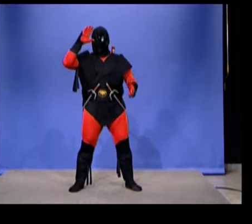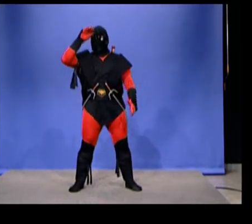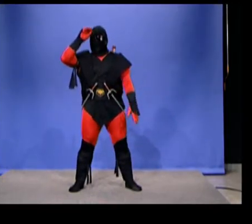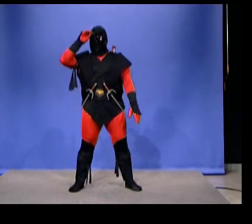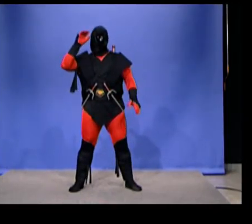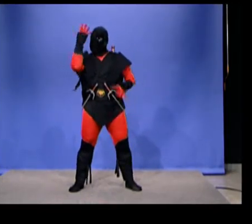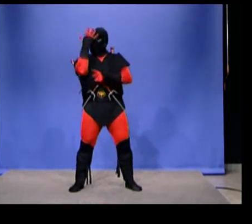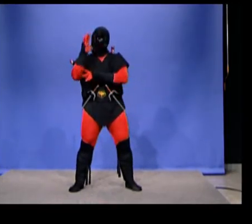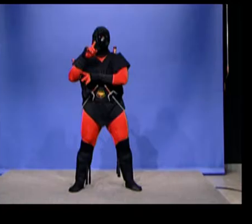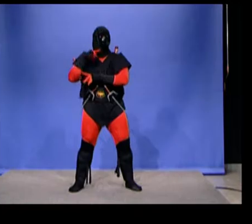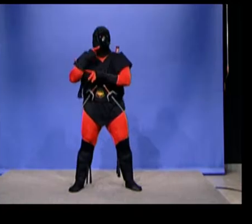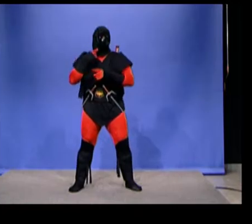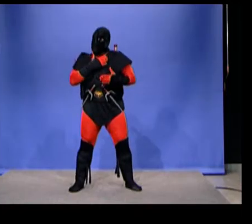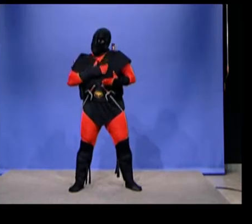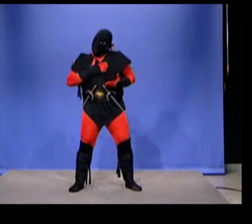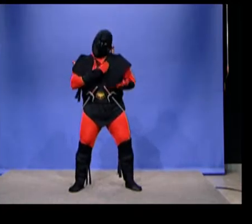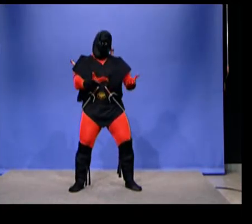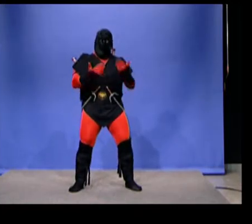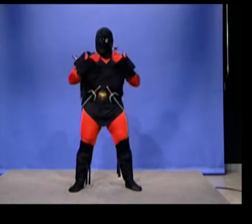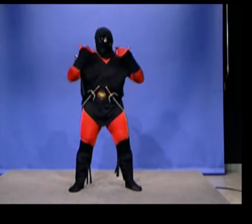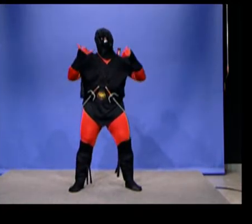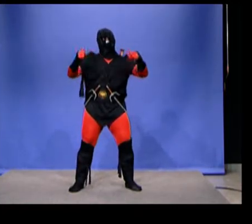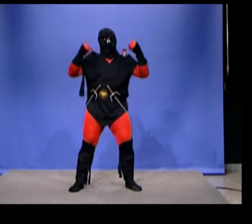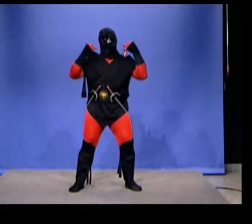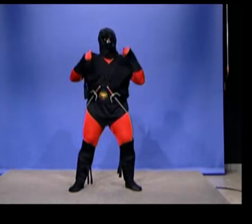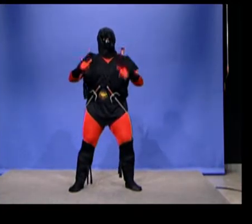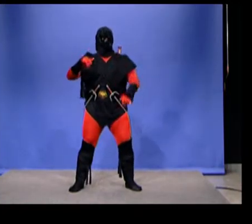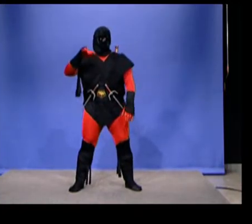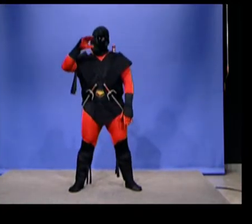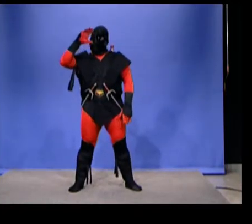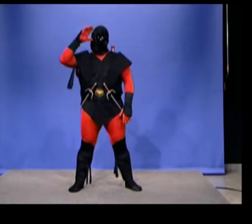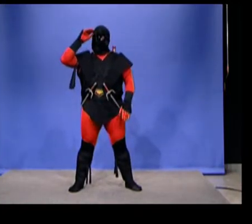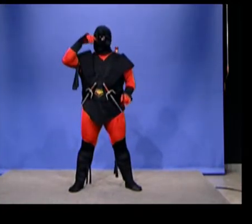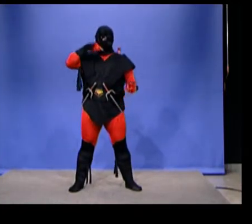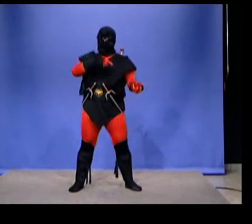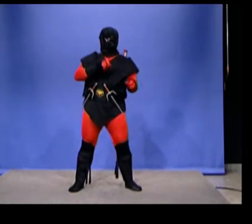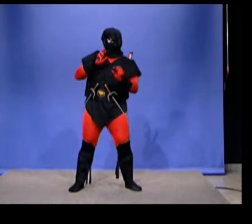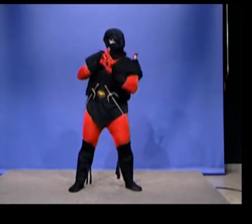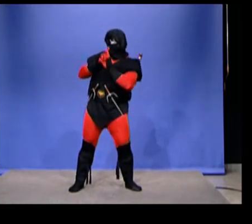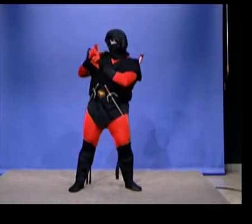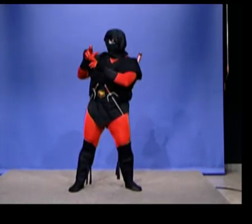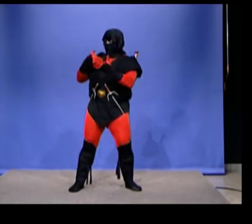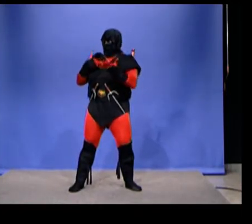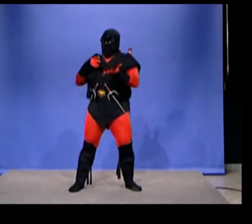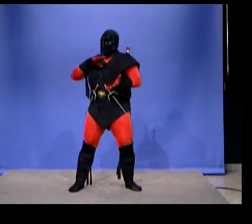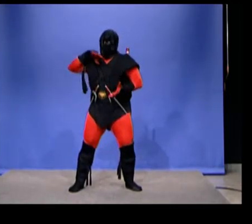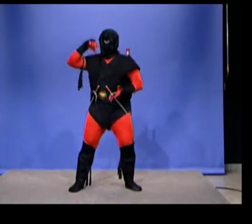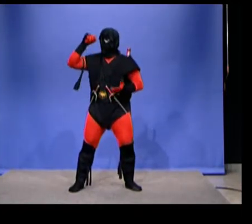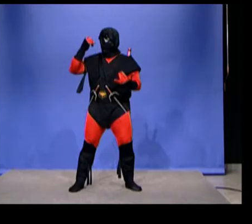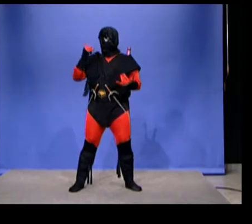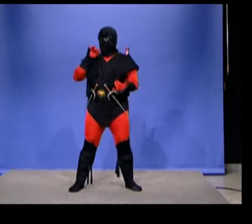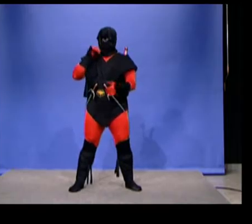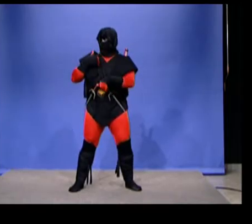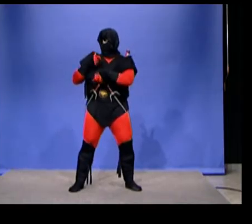Come boy, she whispered. Come and play. I am too old, and sad to play, said the boy.